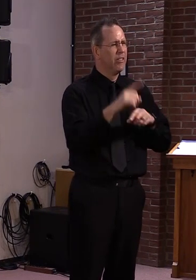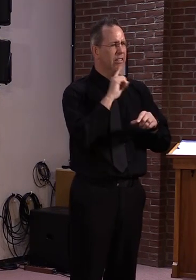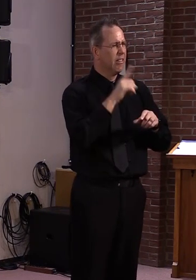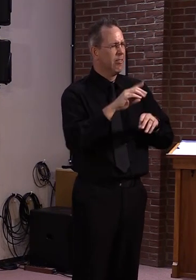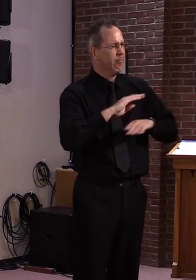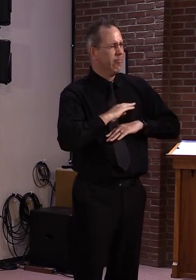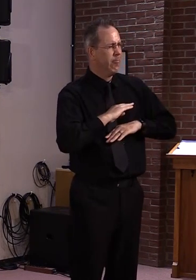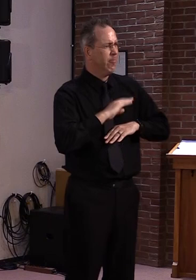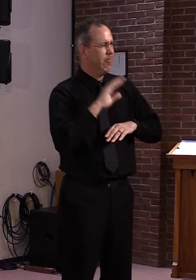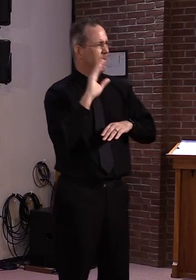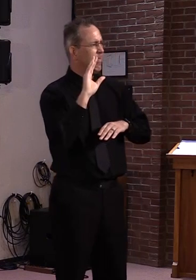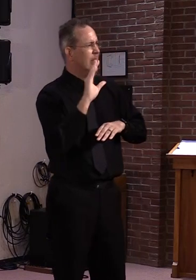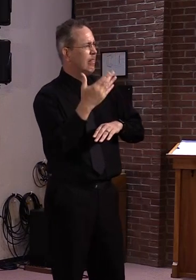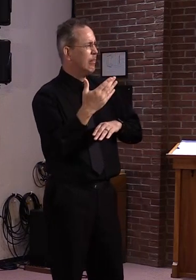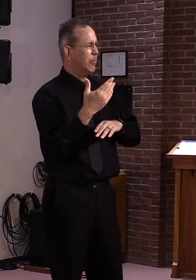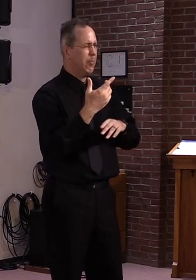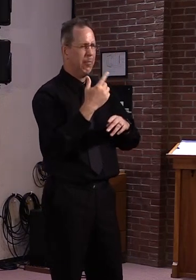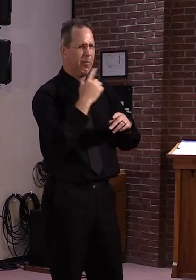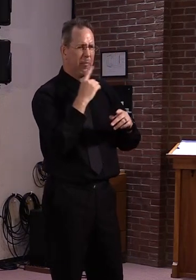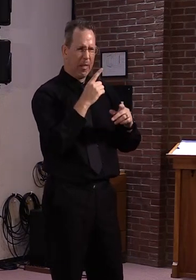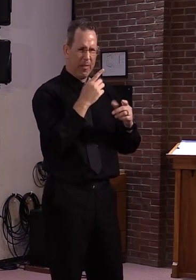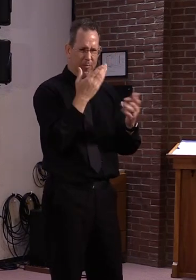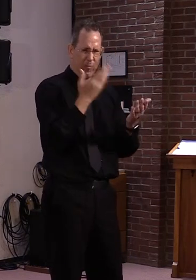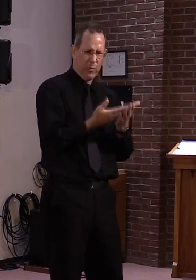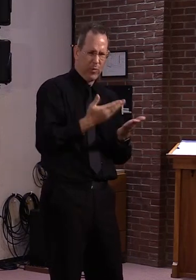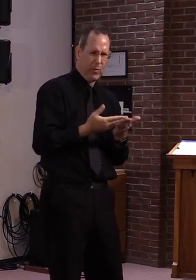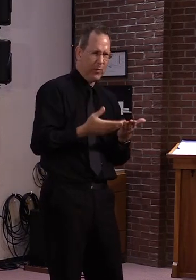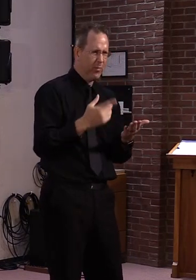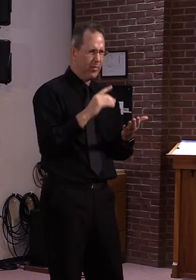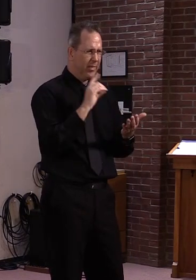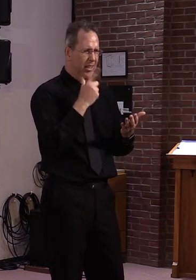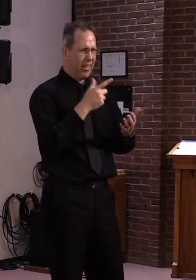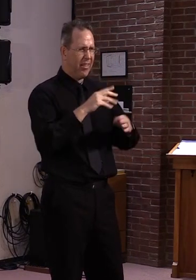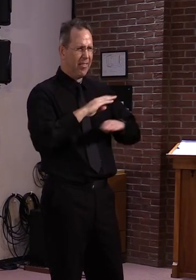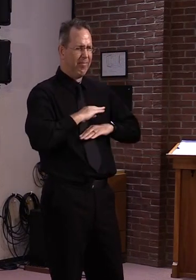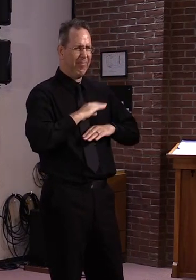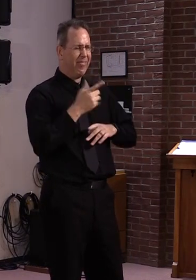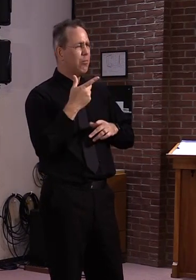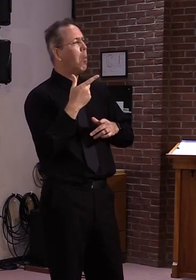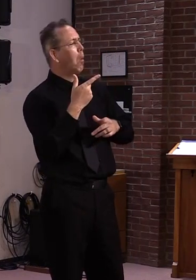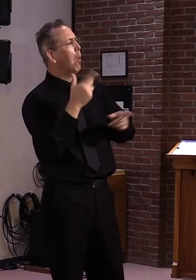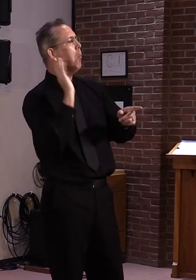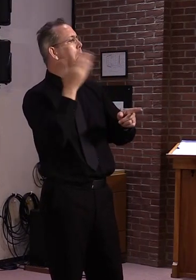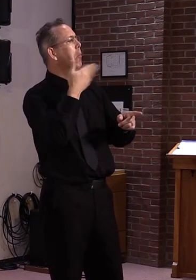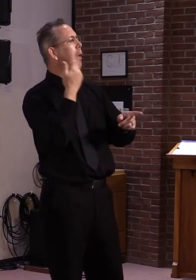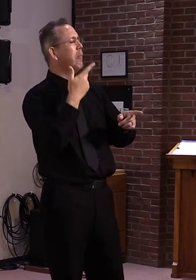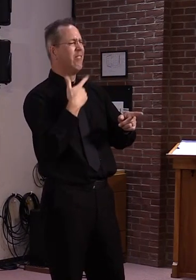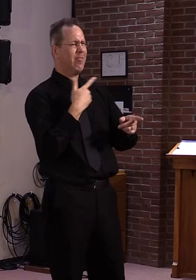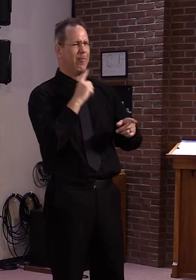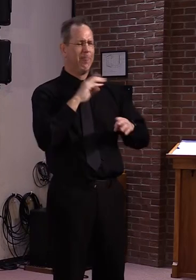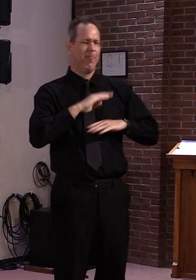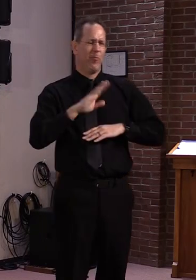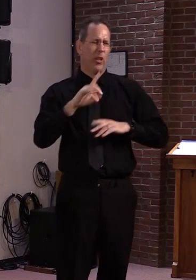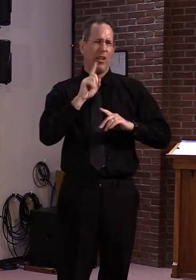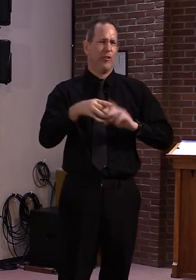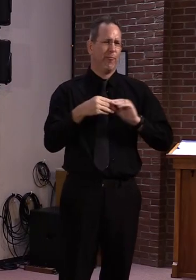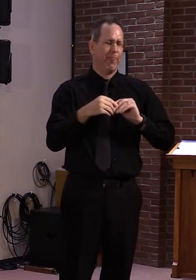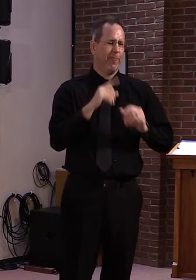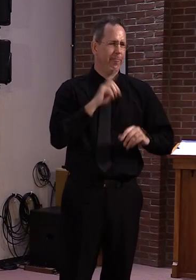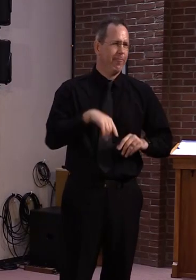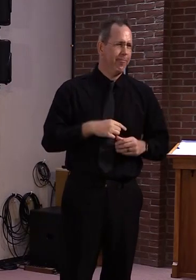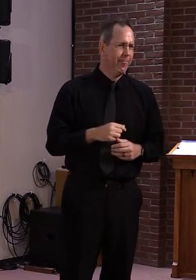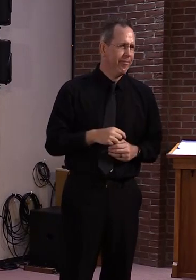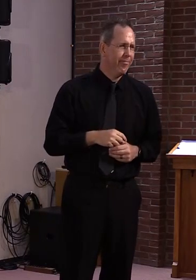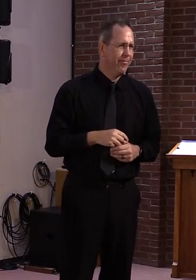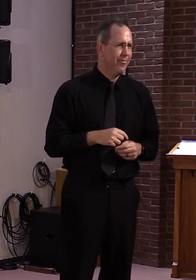I don't think it's any different. I mean, these are public awareness campaigns. And when you do a public awareness campaign,